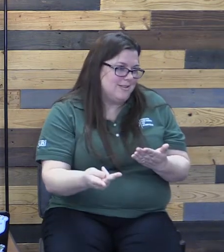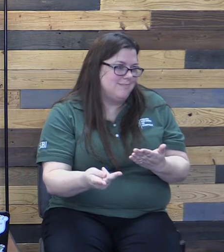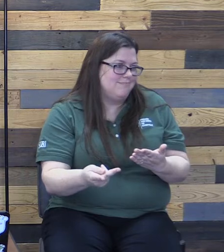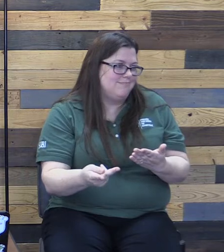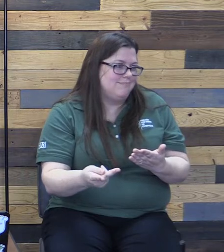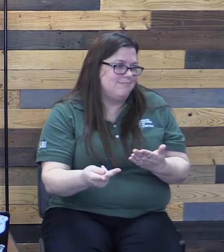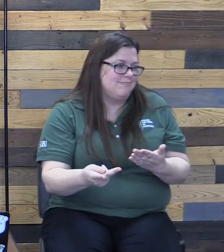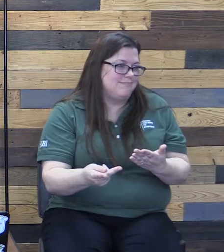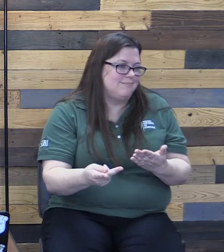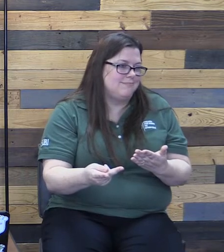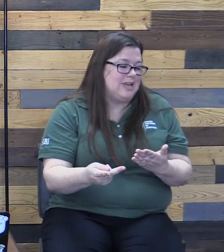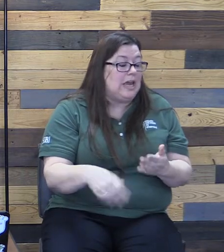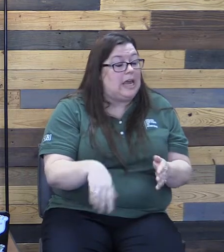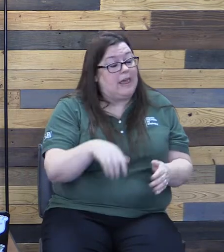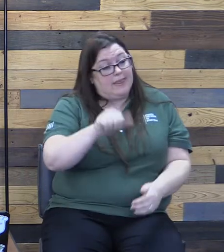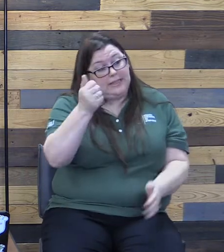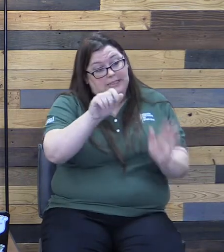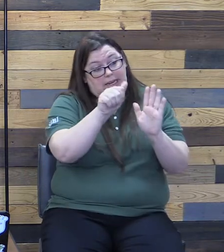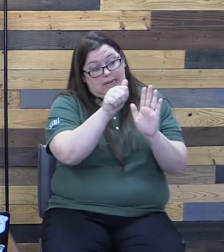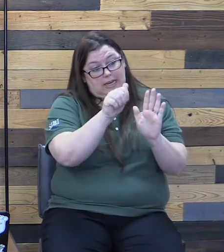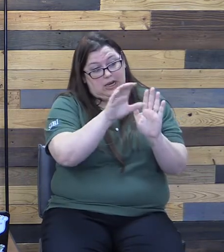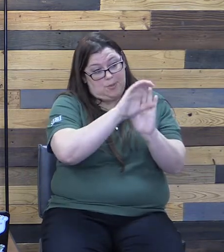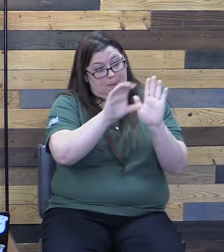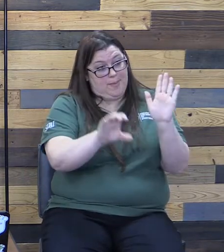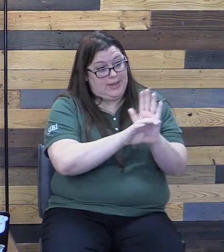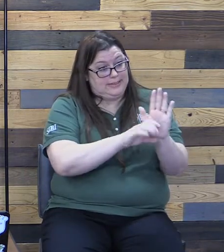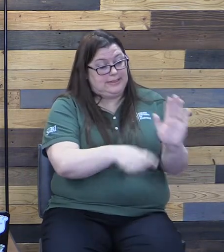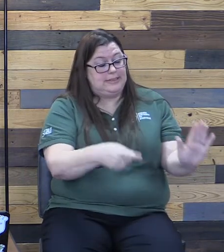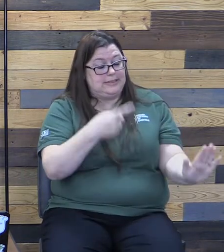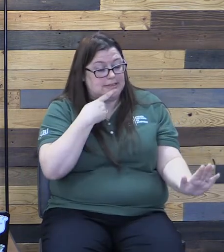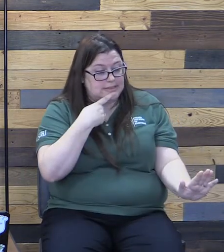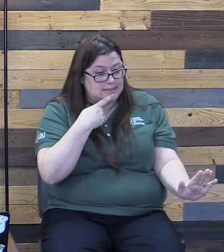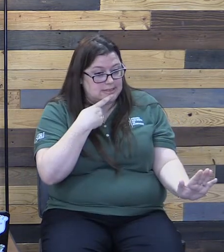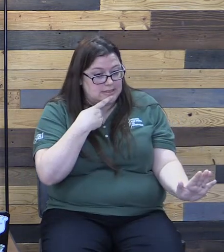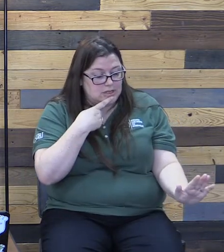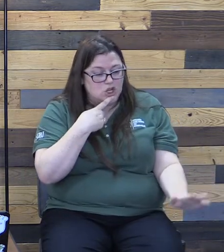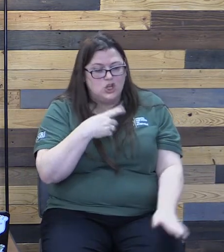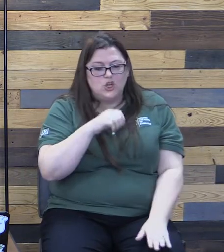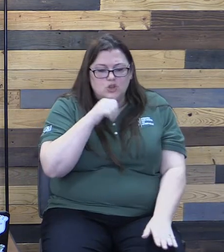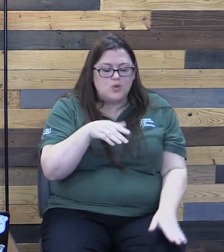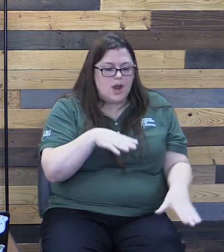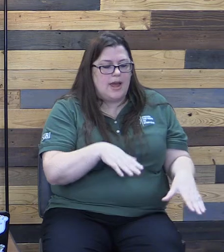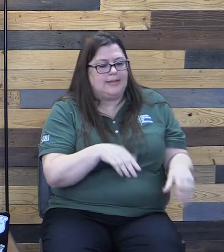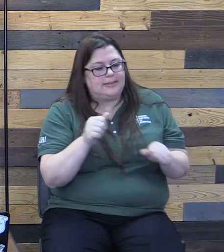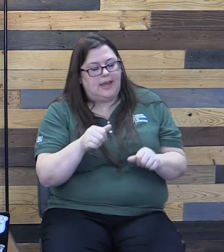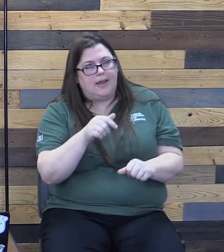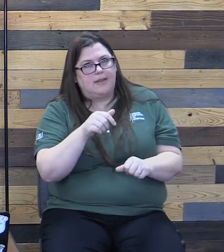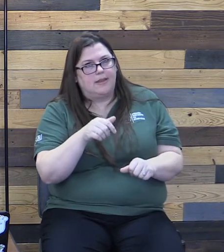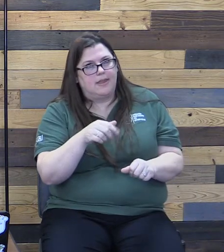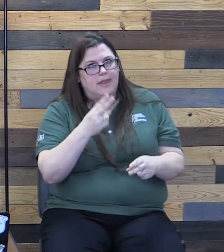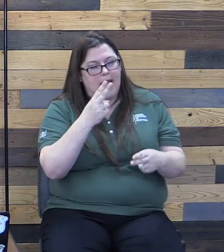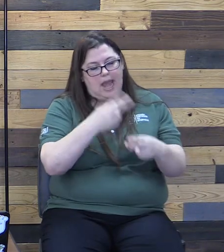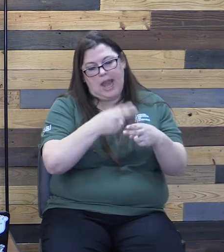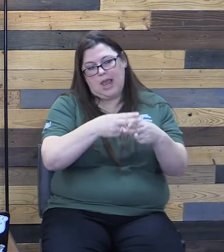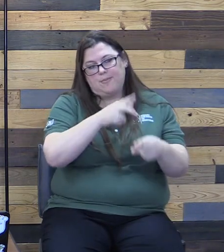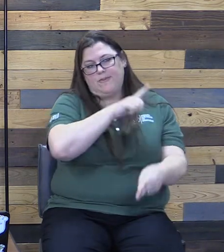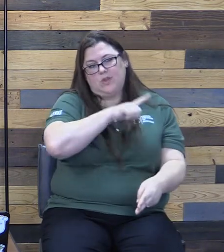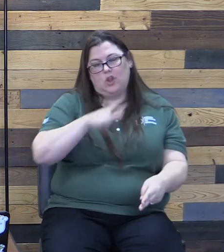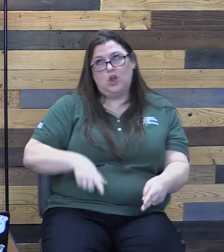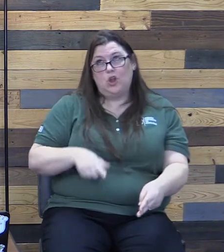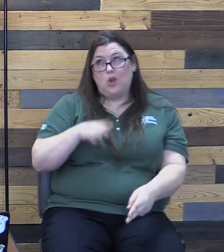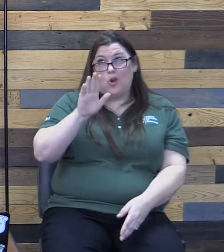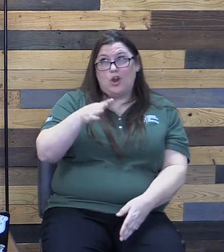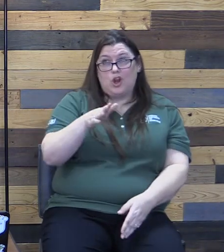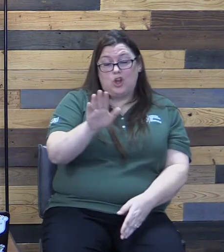20, it says lots of things, but among those it says, do not take the name of the Lord your God in vain.